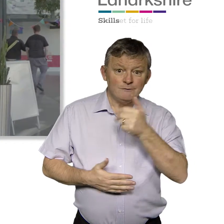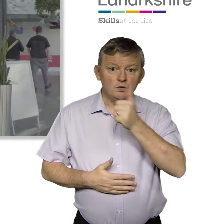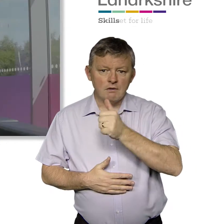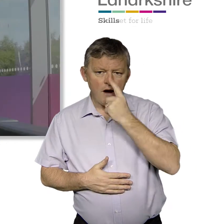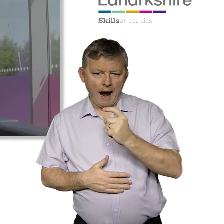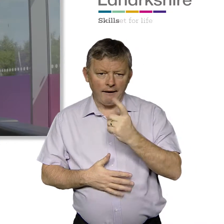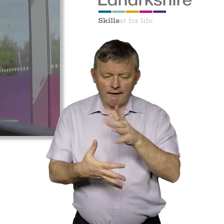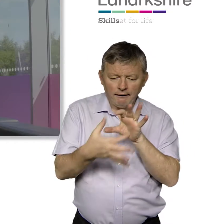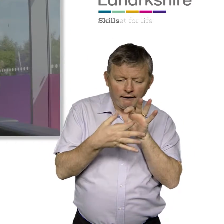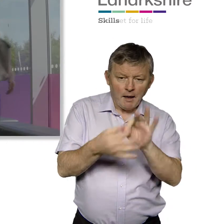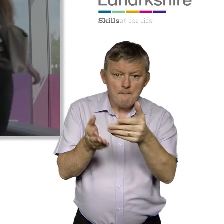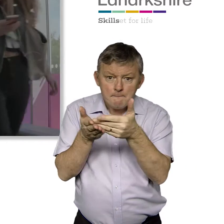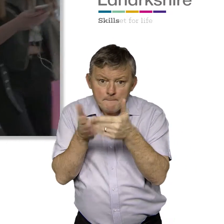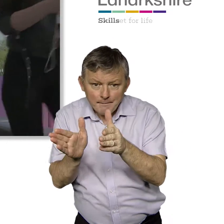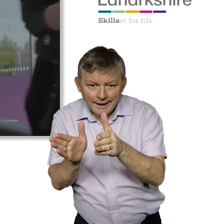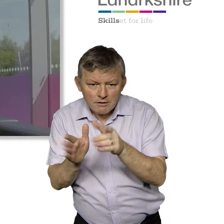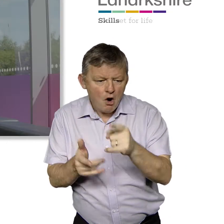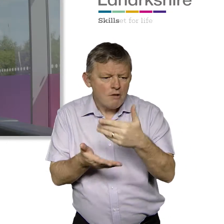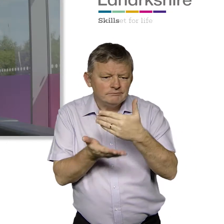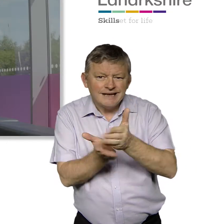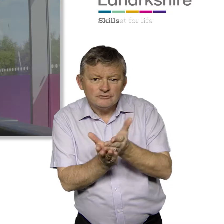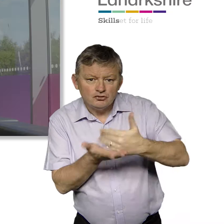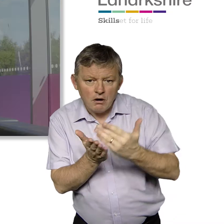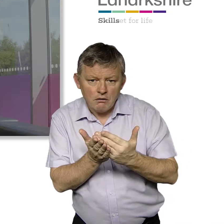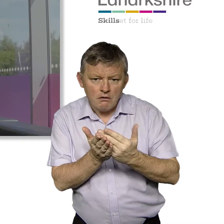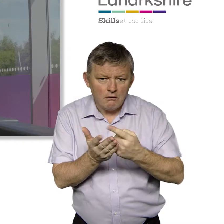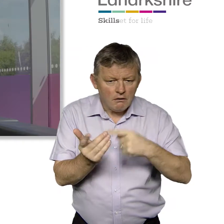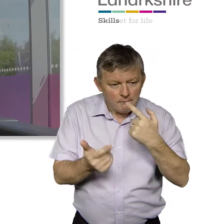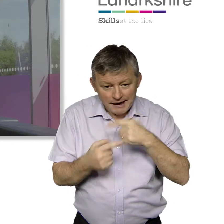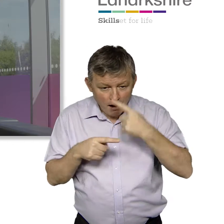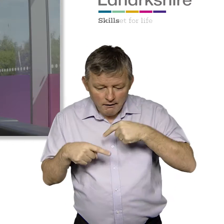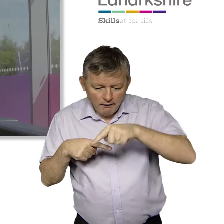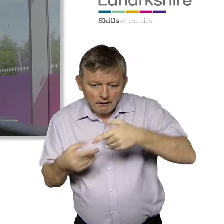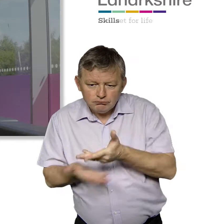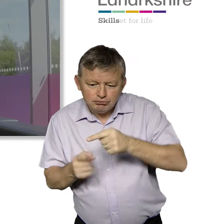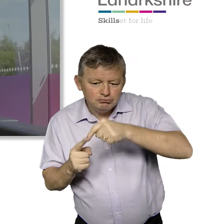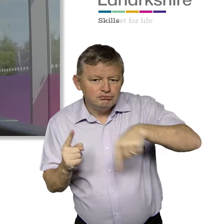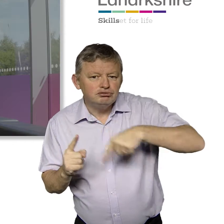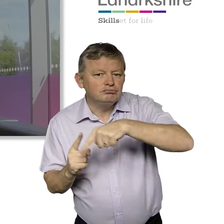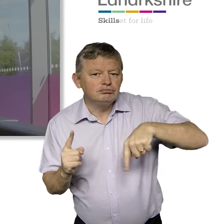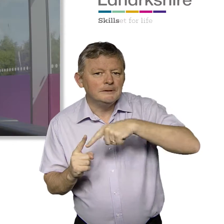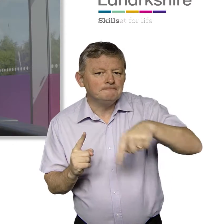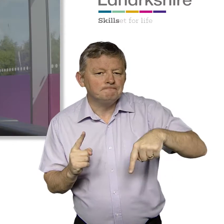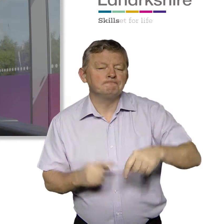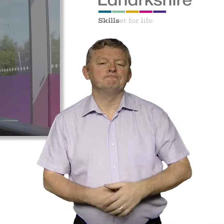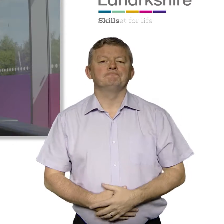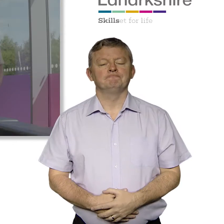Contact Scotland-BSL, which allows BSL users to contact public and third sector services,